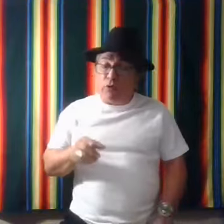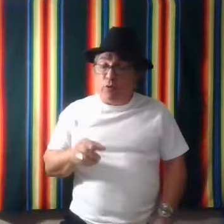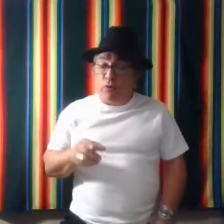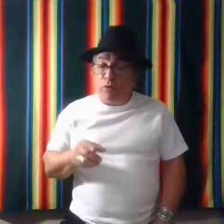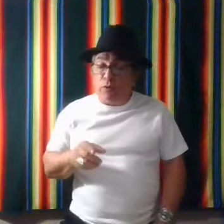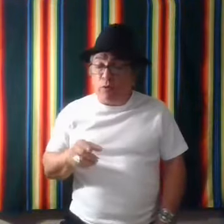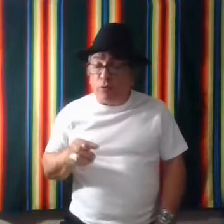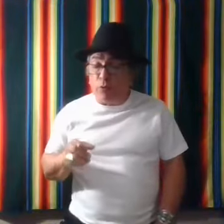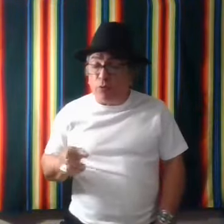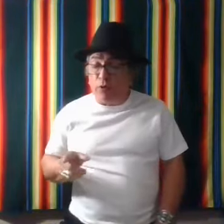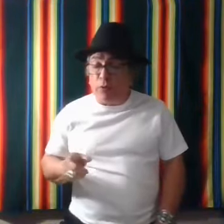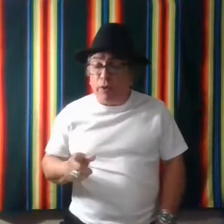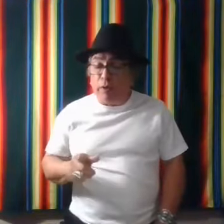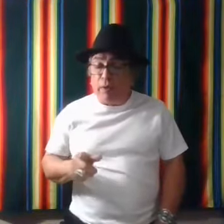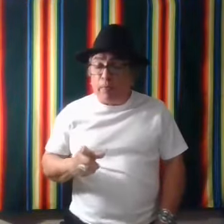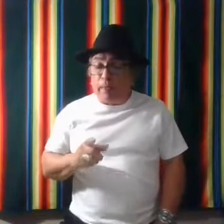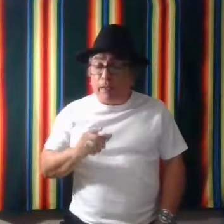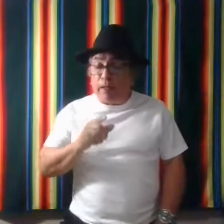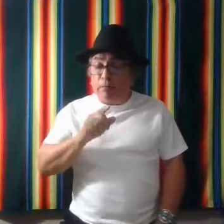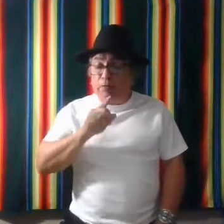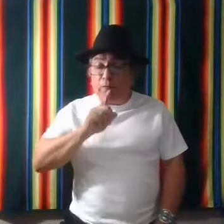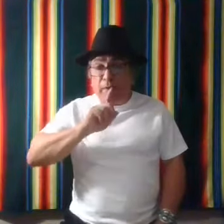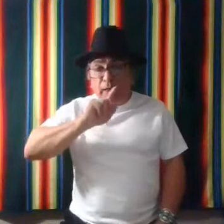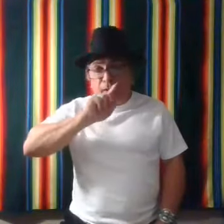True or truth, uh, comes from the mouth.